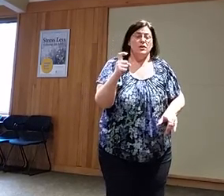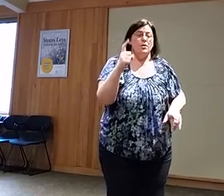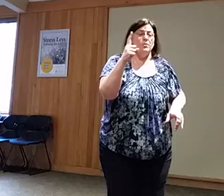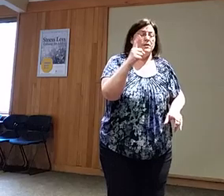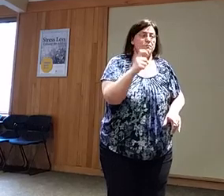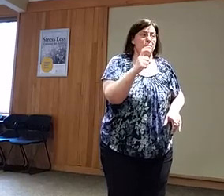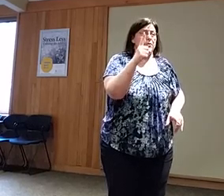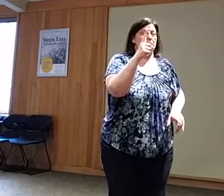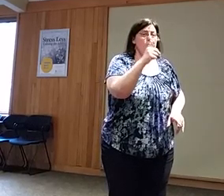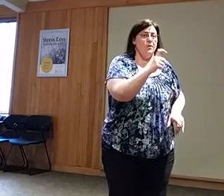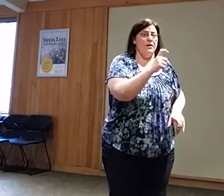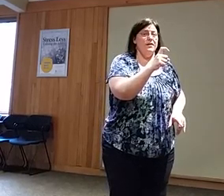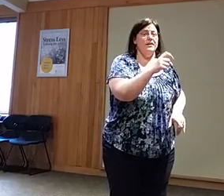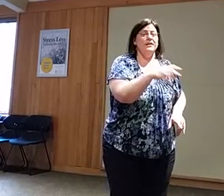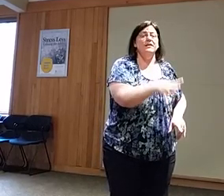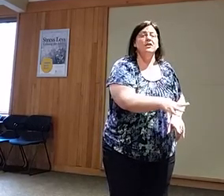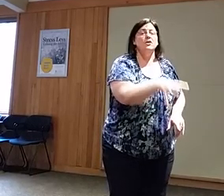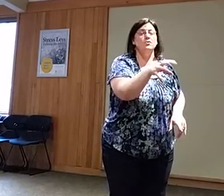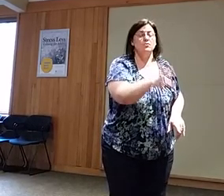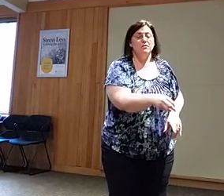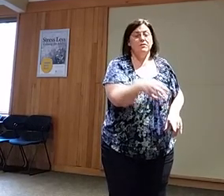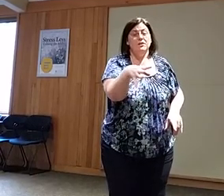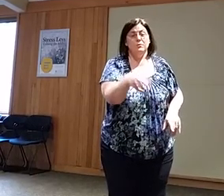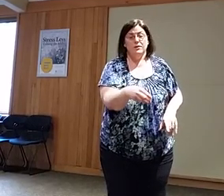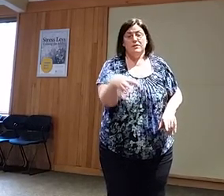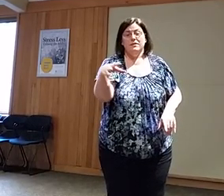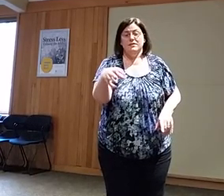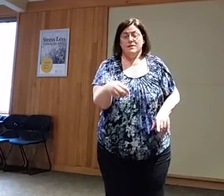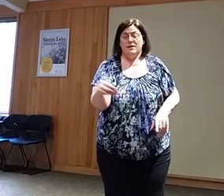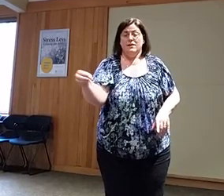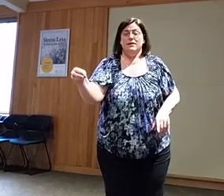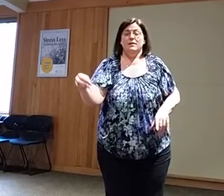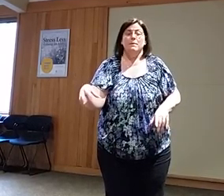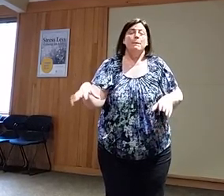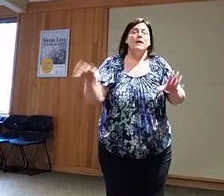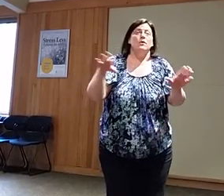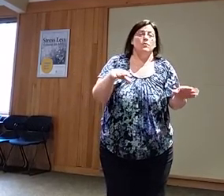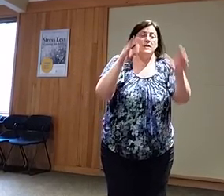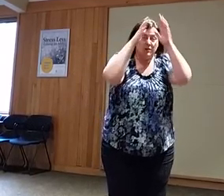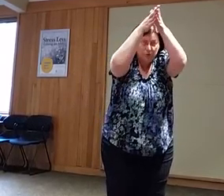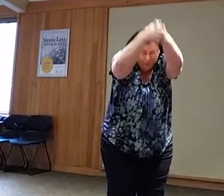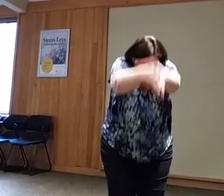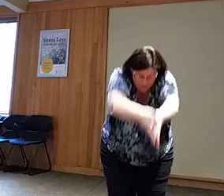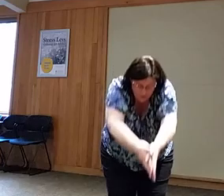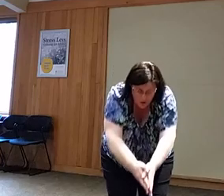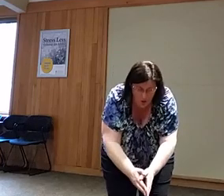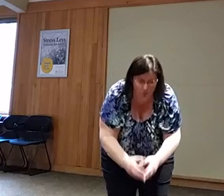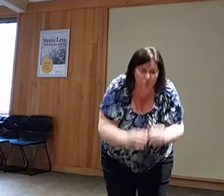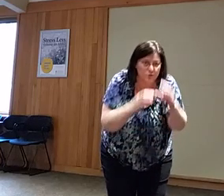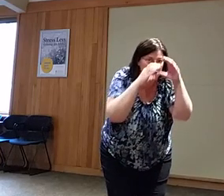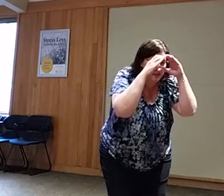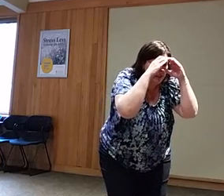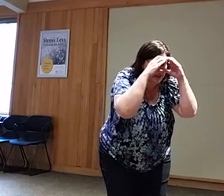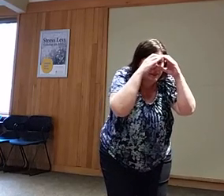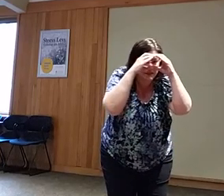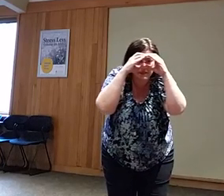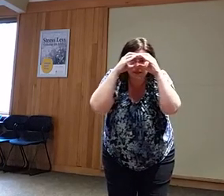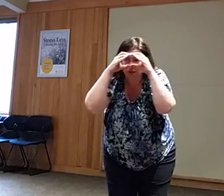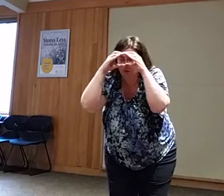going for a ride, drifting with the tide. We dove in the ocean and this is